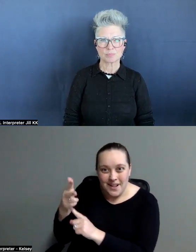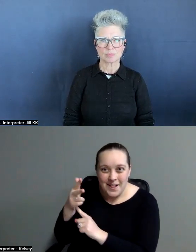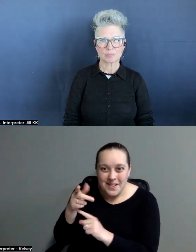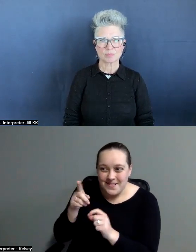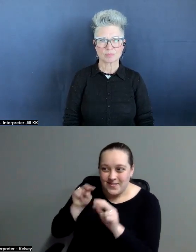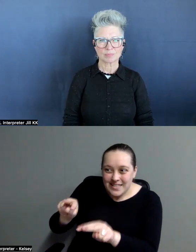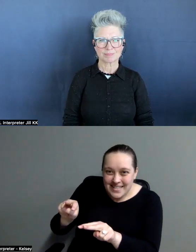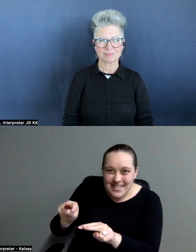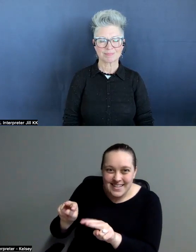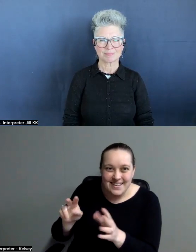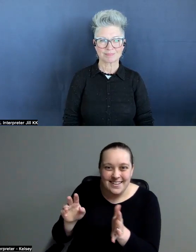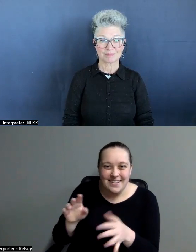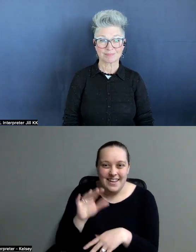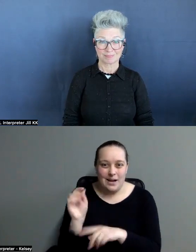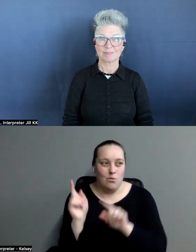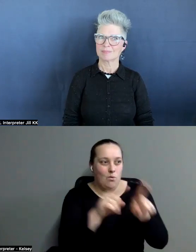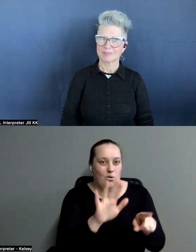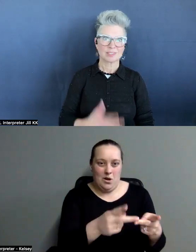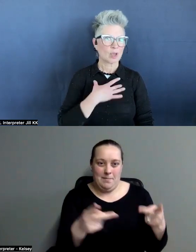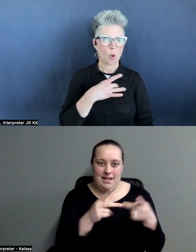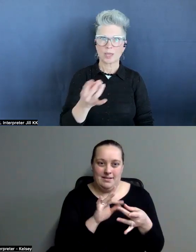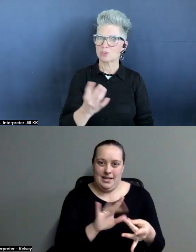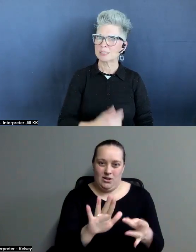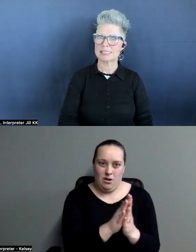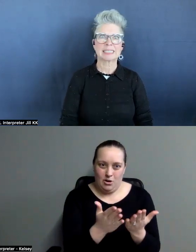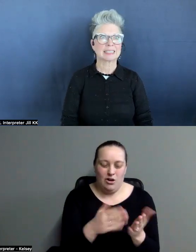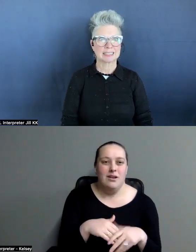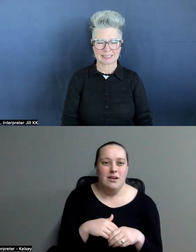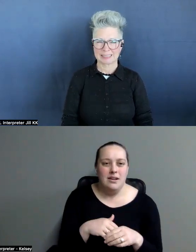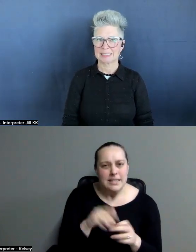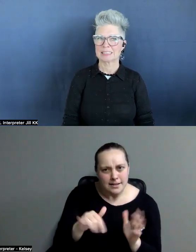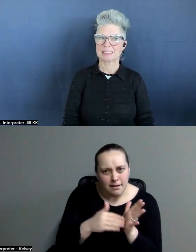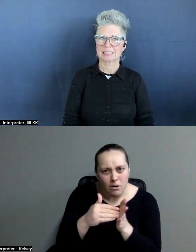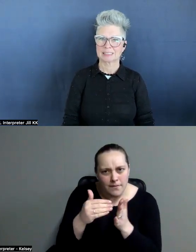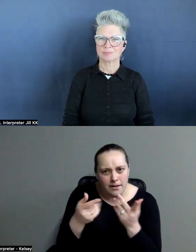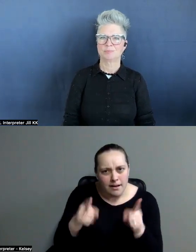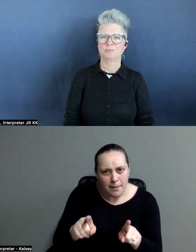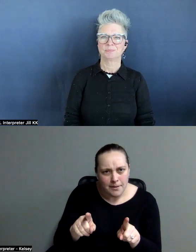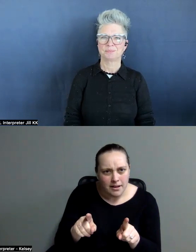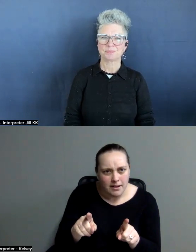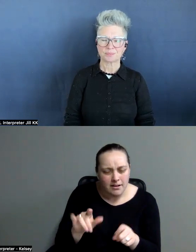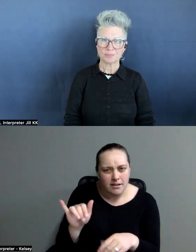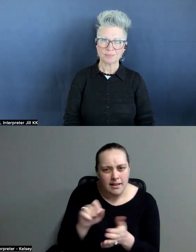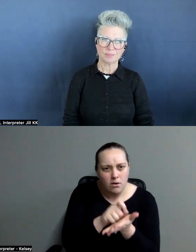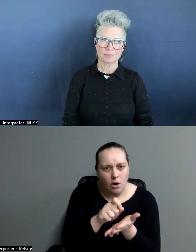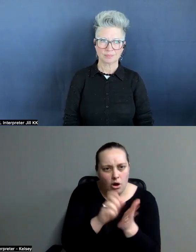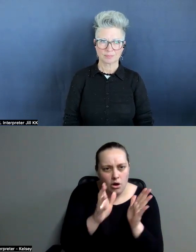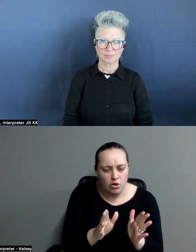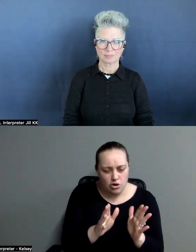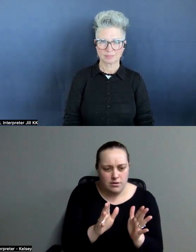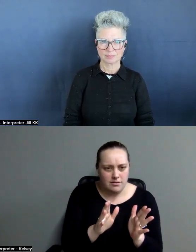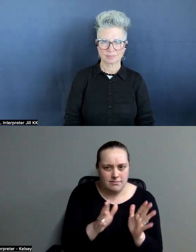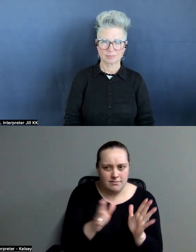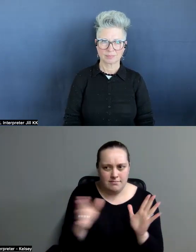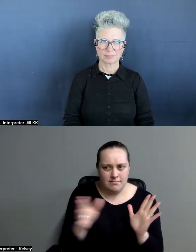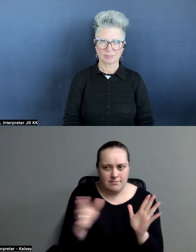on your book. I mean. Oh, interesting. where or does that often happen with the authors? If they connect with heart and mouth to